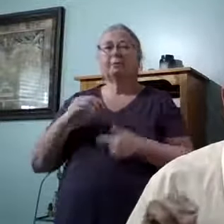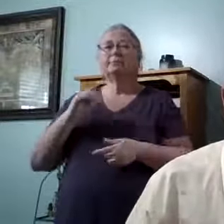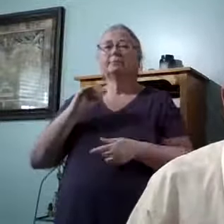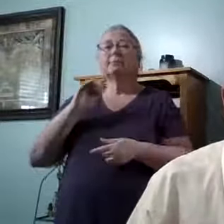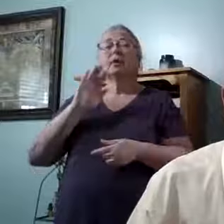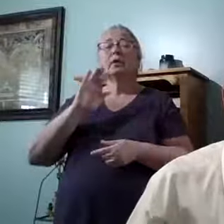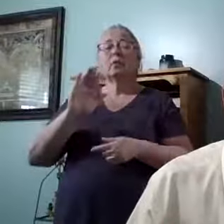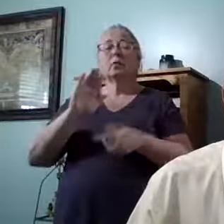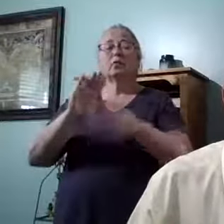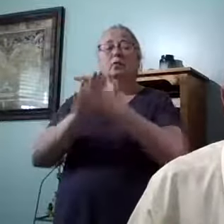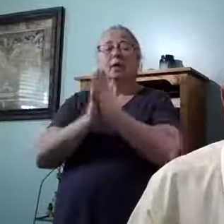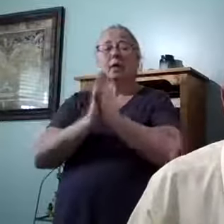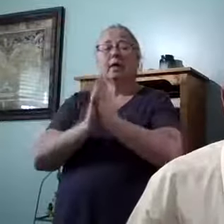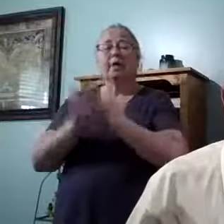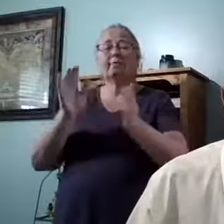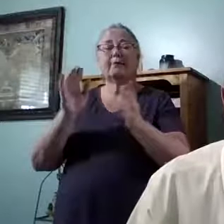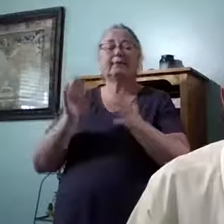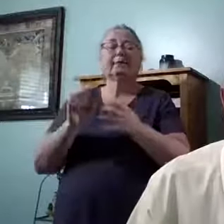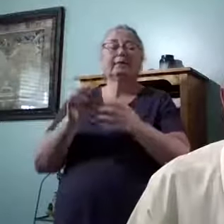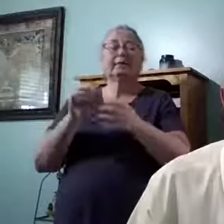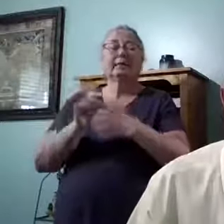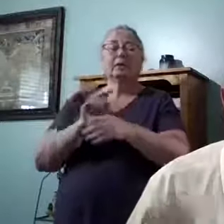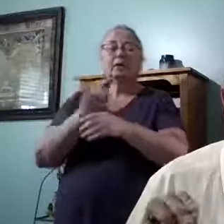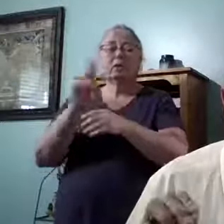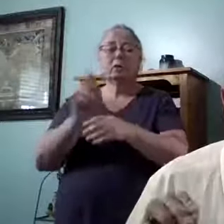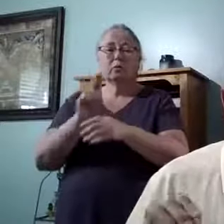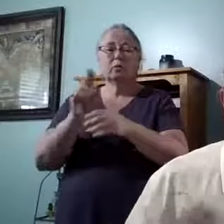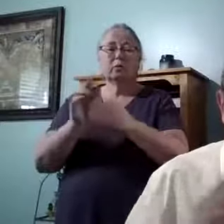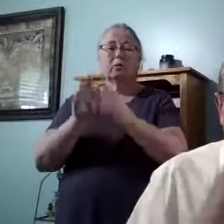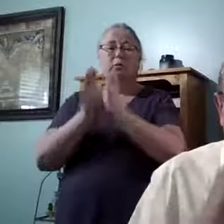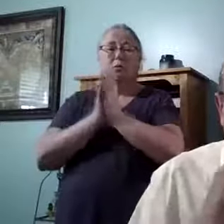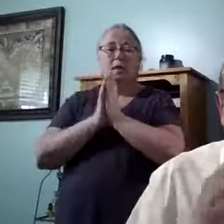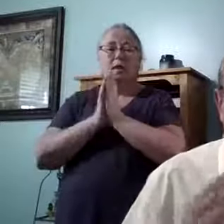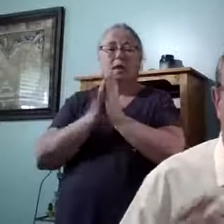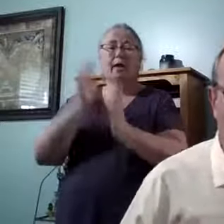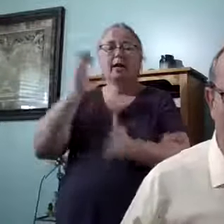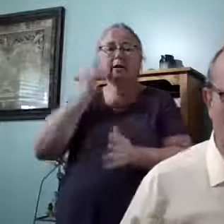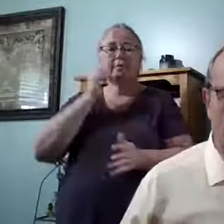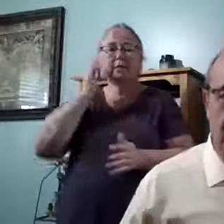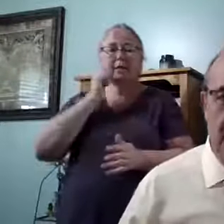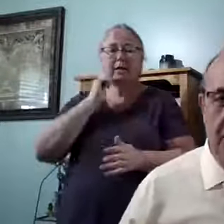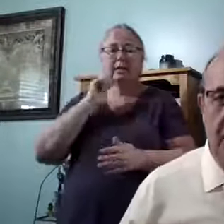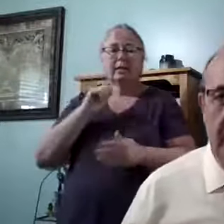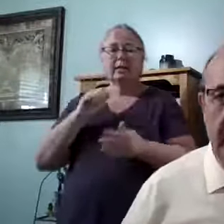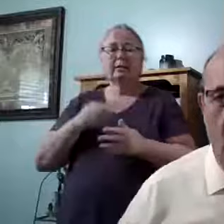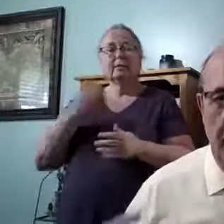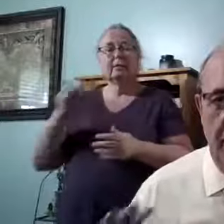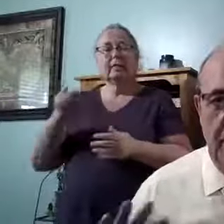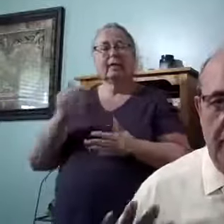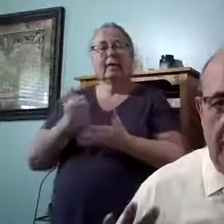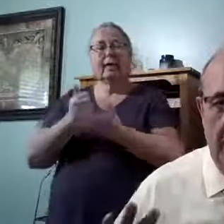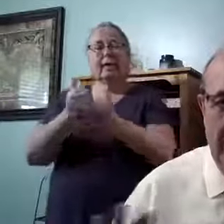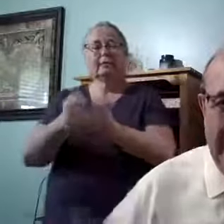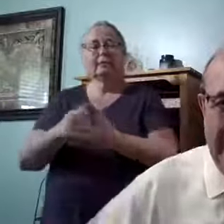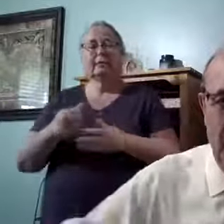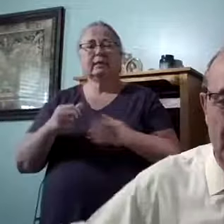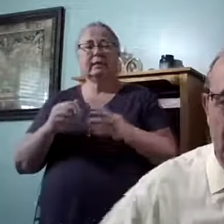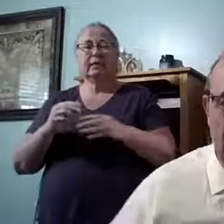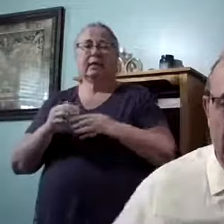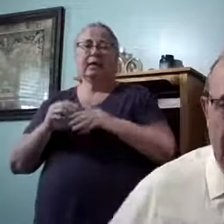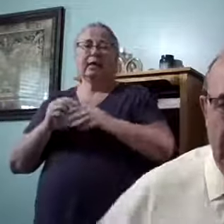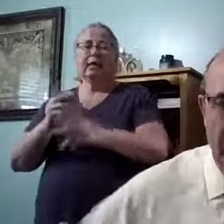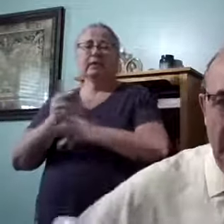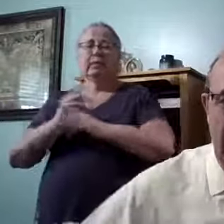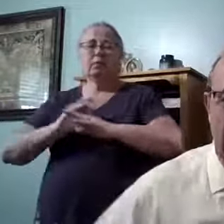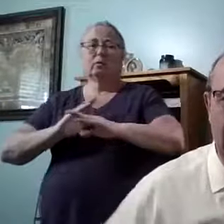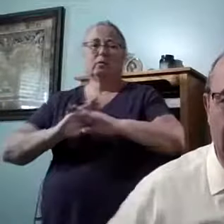life in order? Is it intact? Do you pray every day? Do you, you know, these are something that helps us to keep the enemy